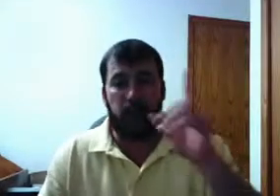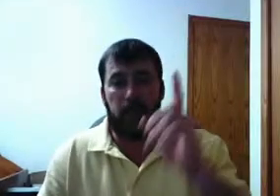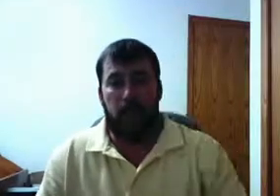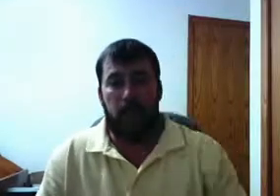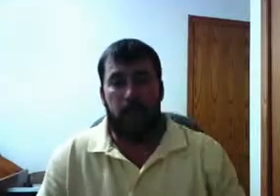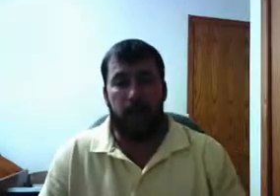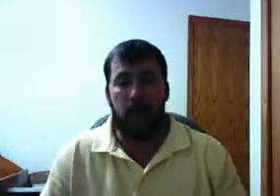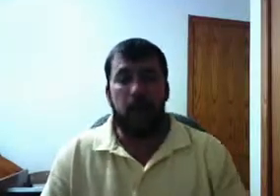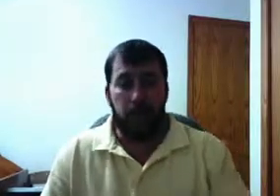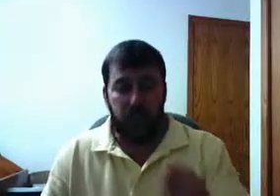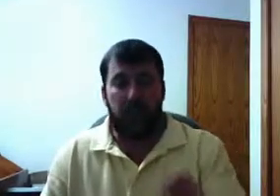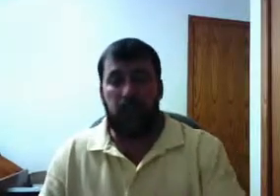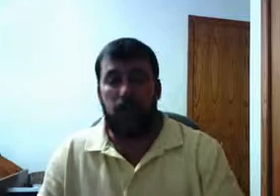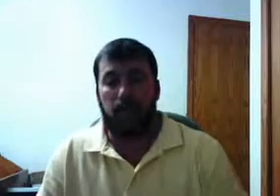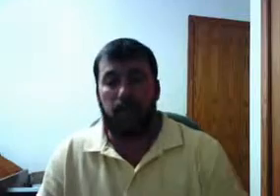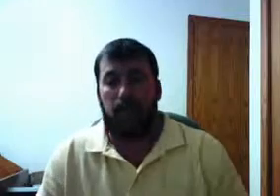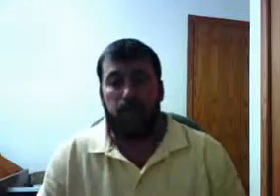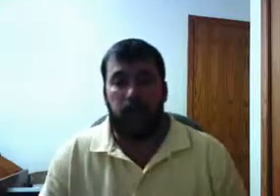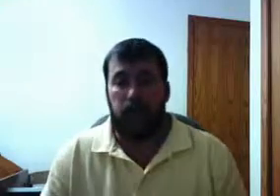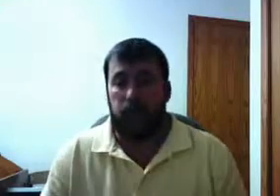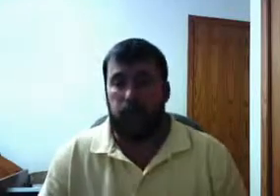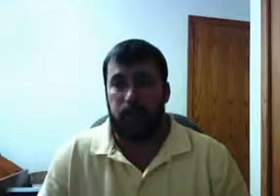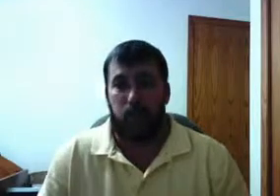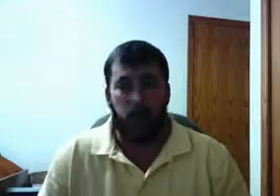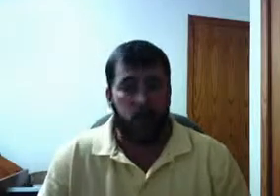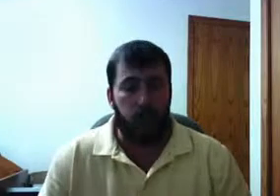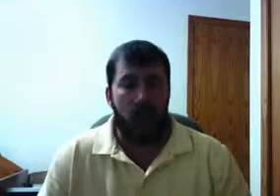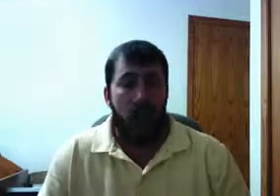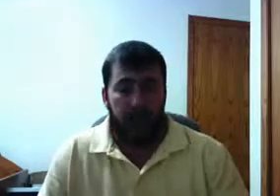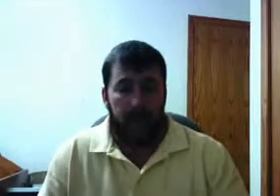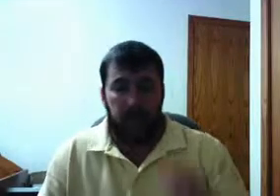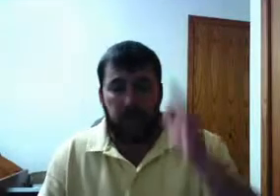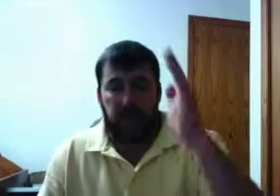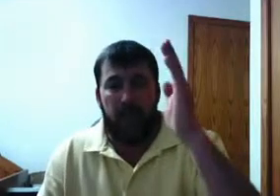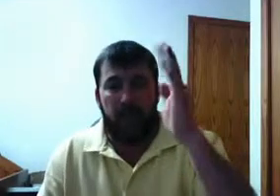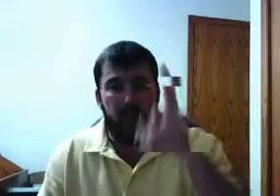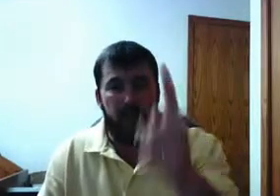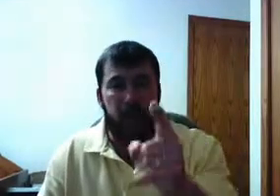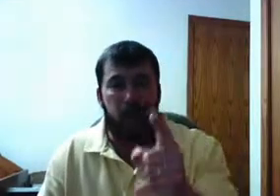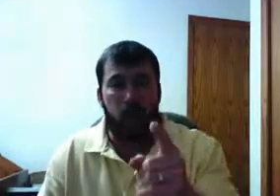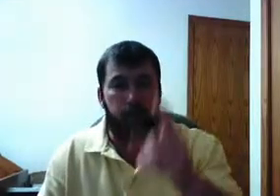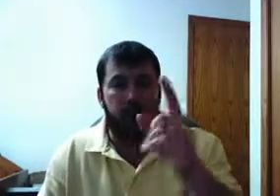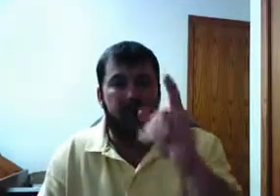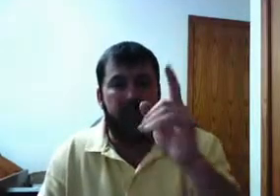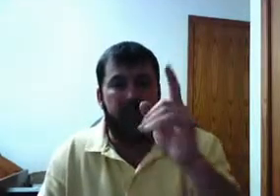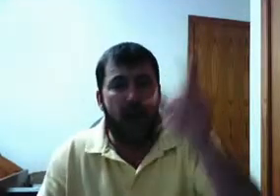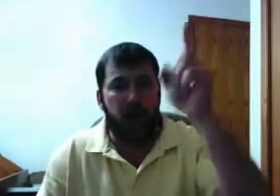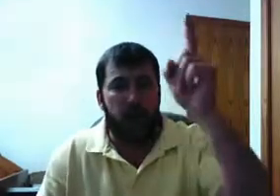that are out there standing up and making videos against the New World Order, against this devilish mess that's going on. Praise God for you, ladies!